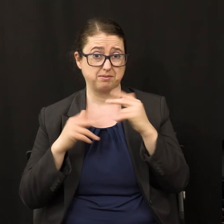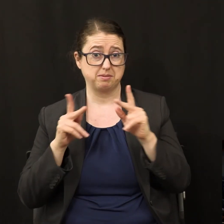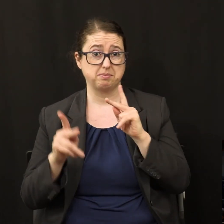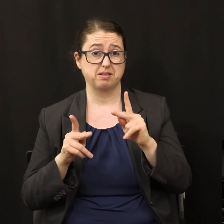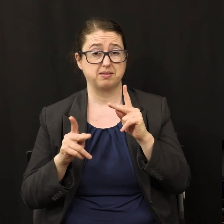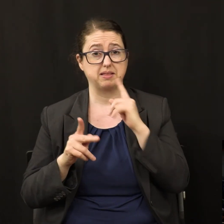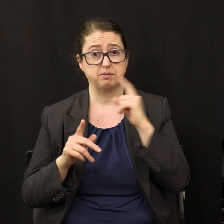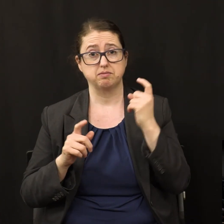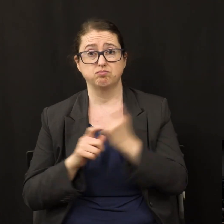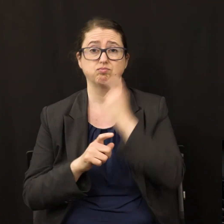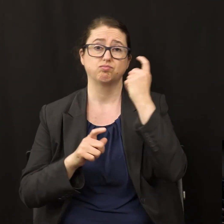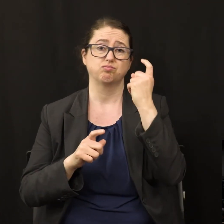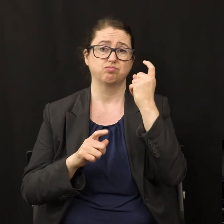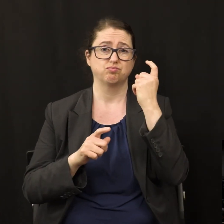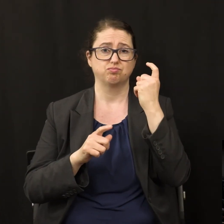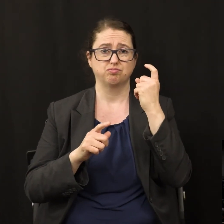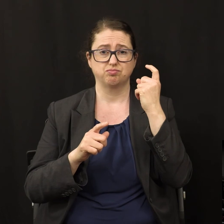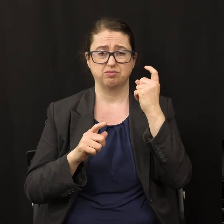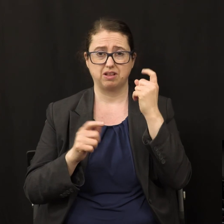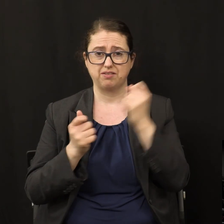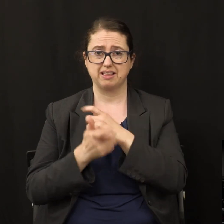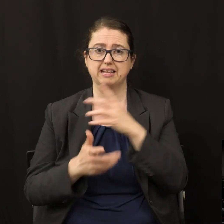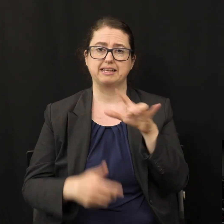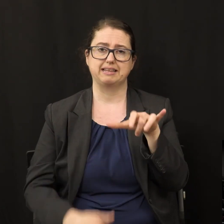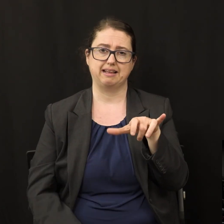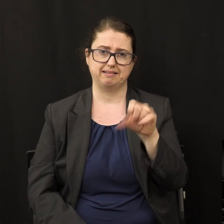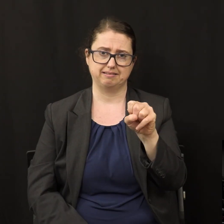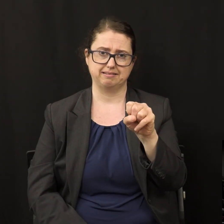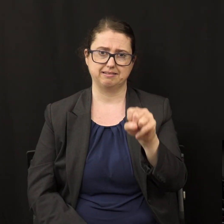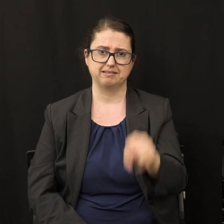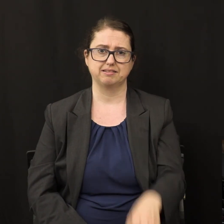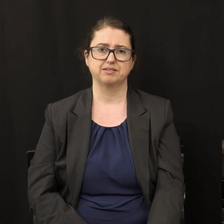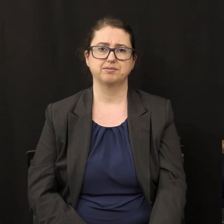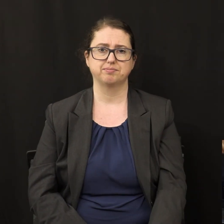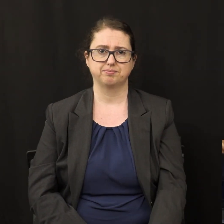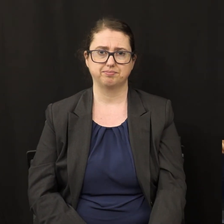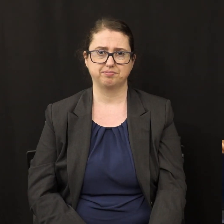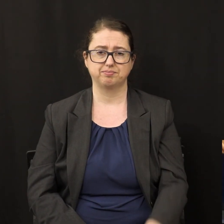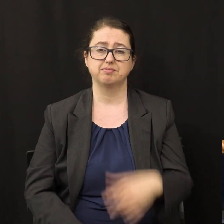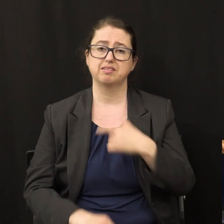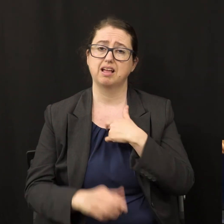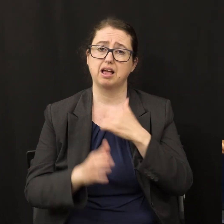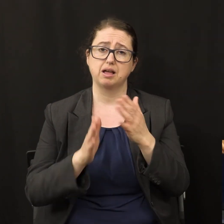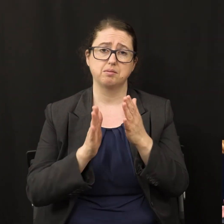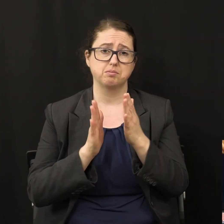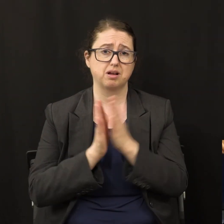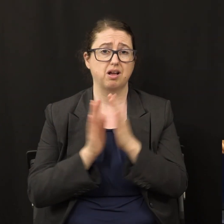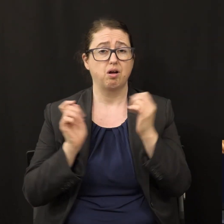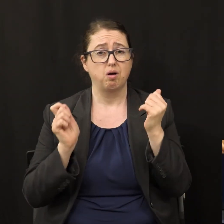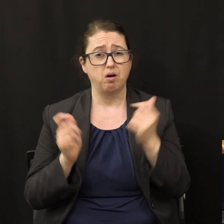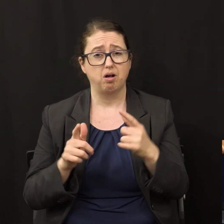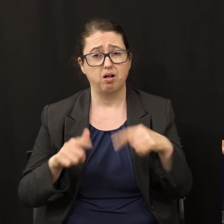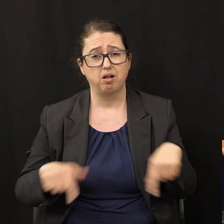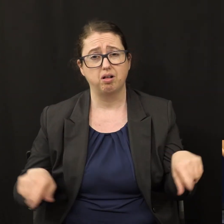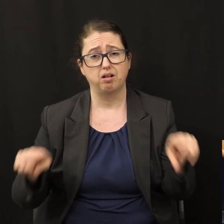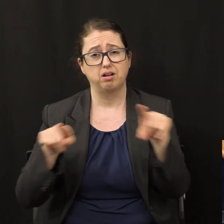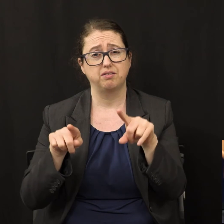image and his mark yes he is I pray to God that all of us who are gathered here will be in that group